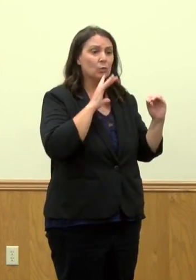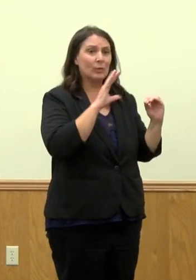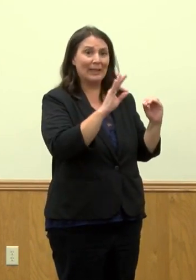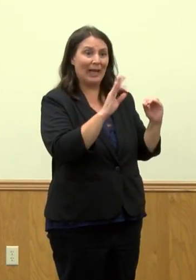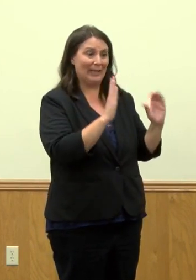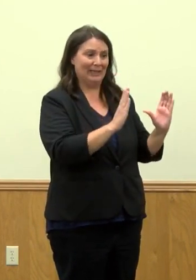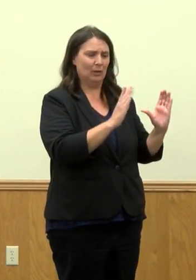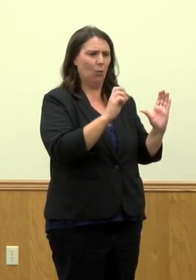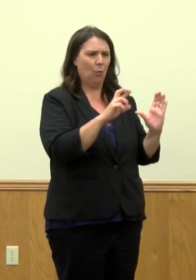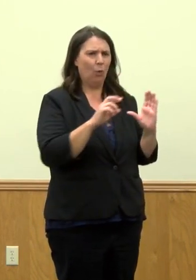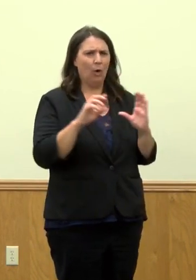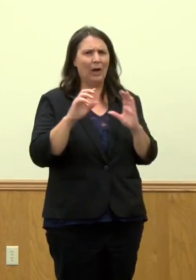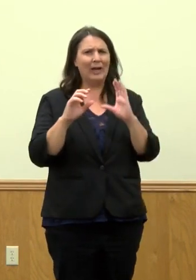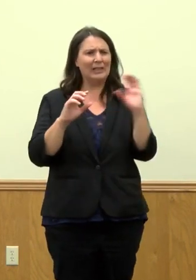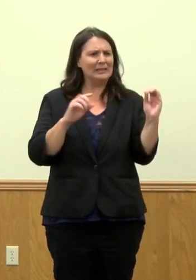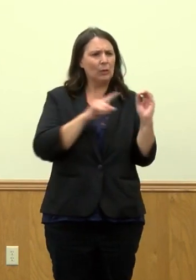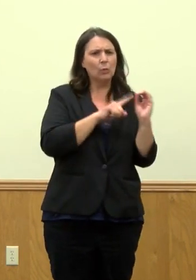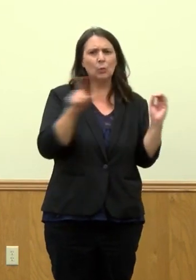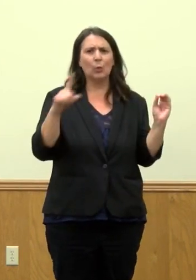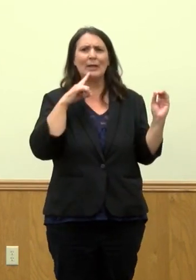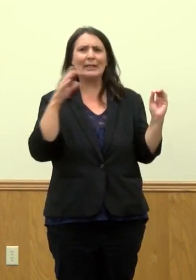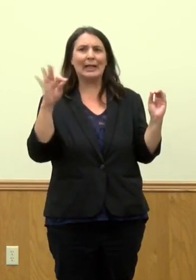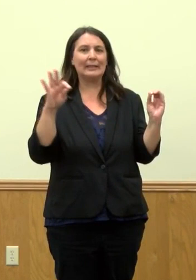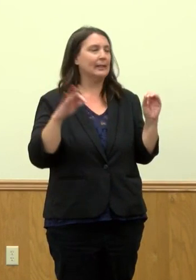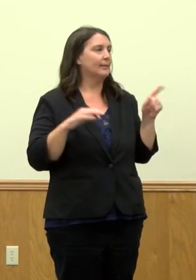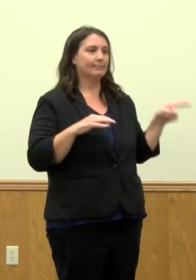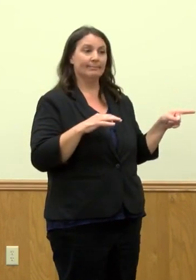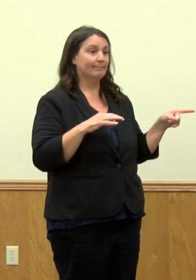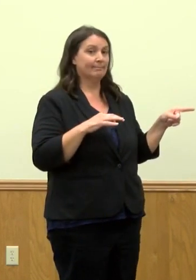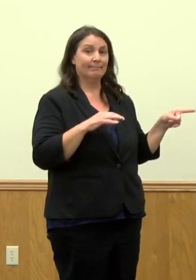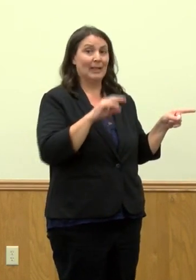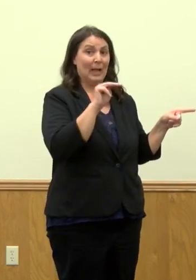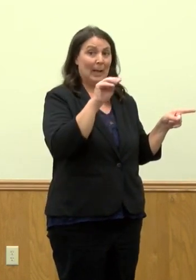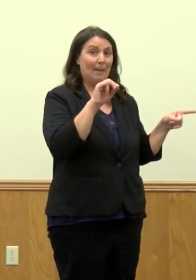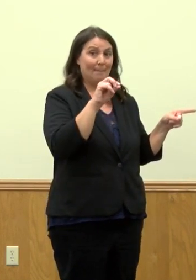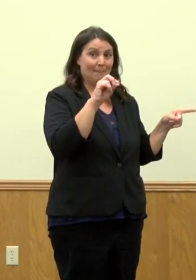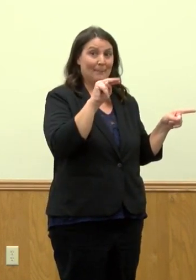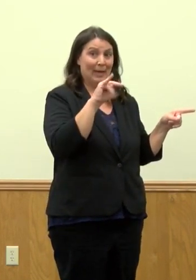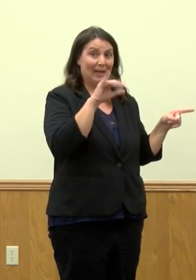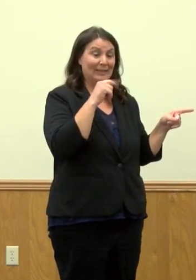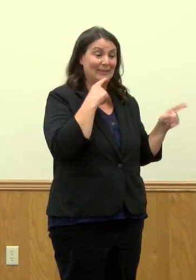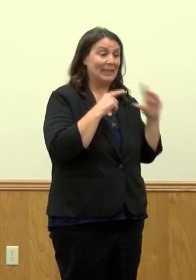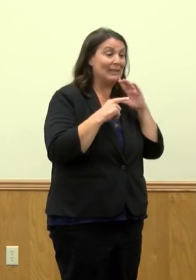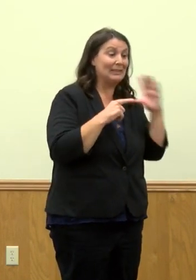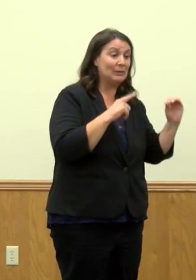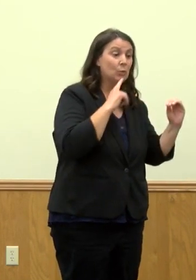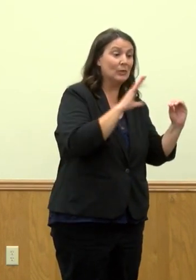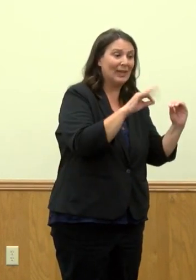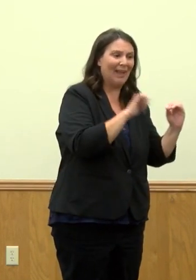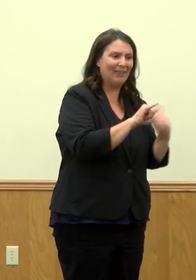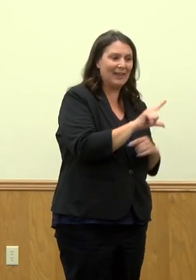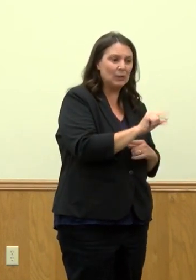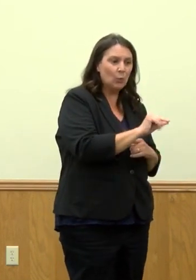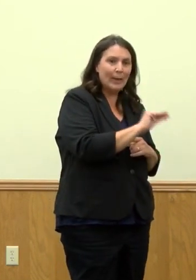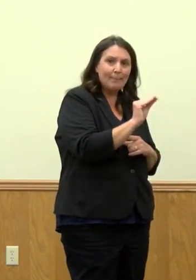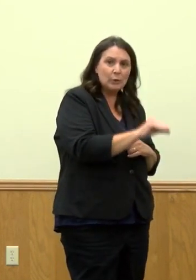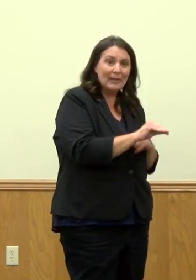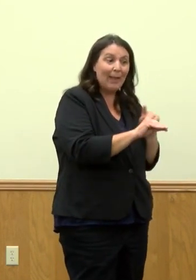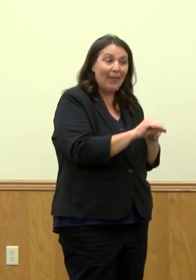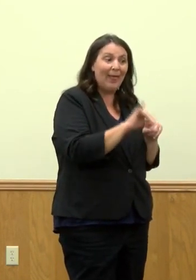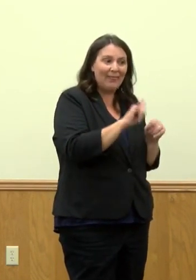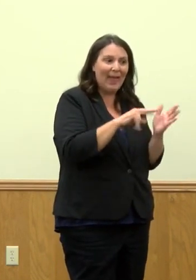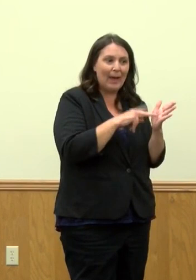is it zero to 19 population? The zero to nine population accounts for 20 percent of our cases in Peoria County, so one out of five.